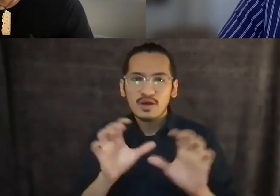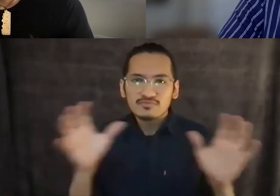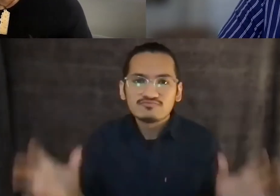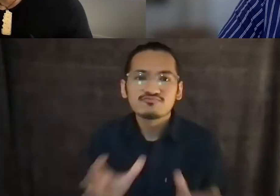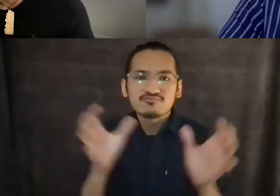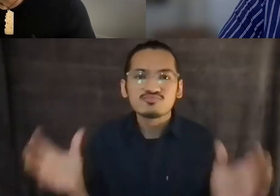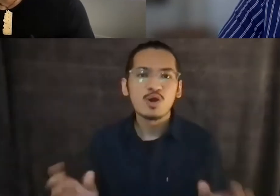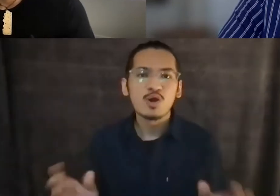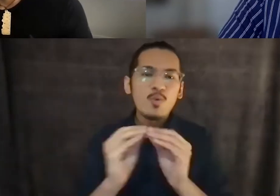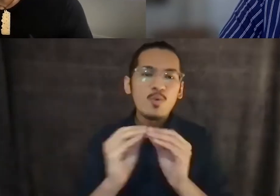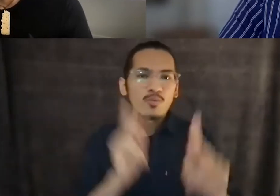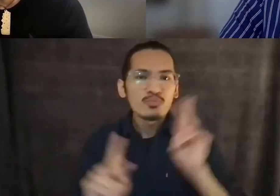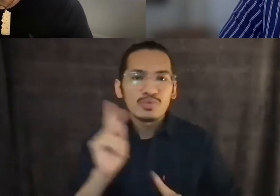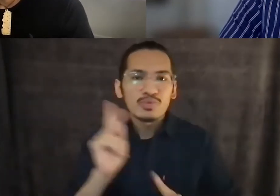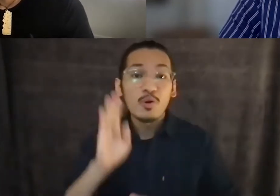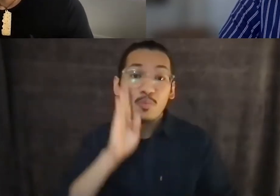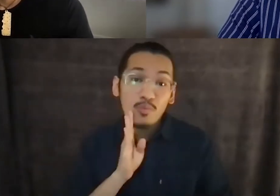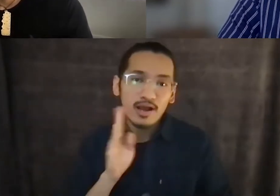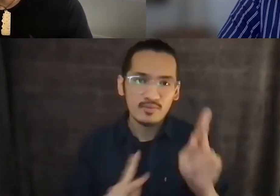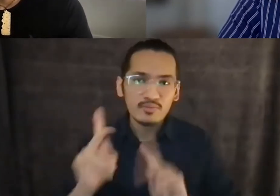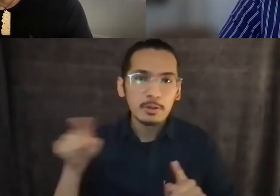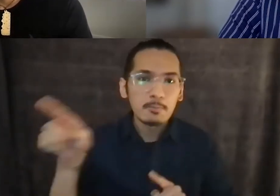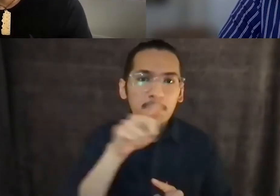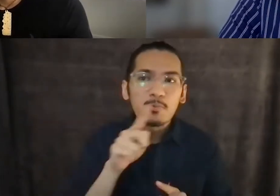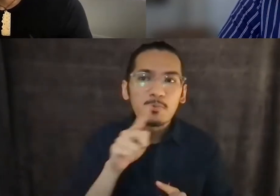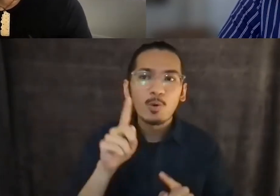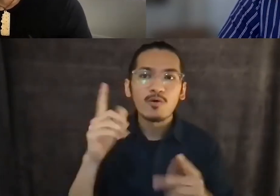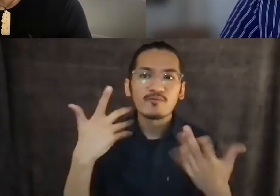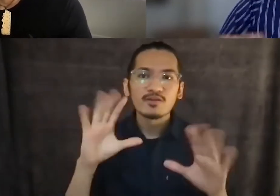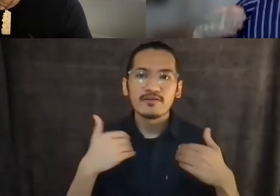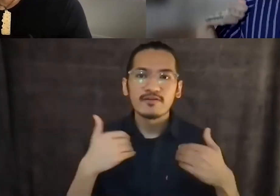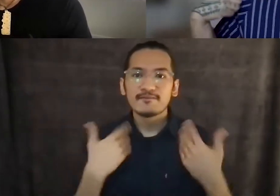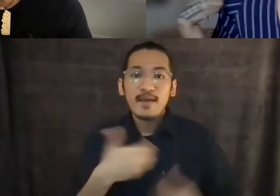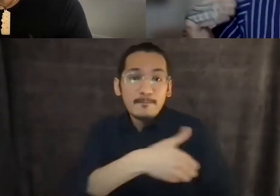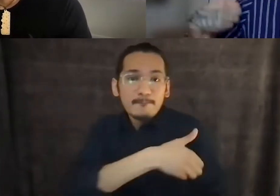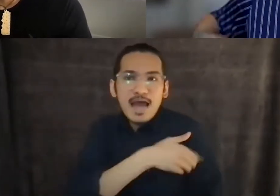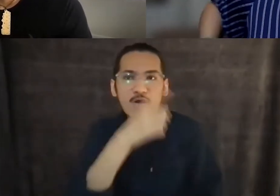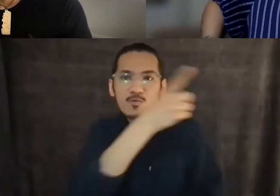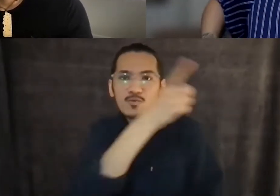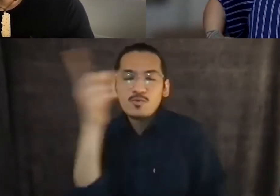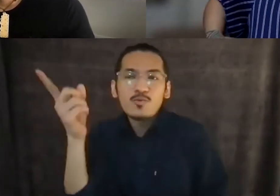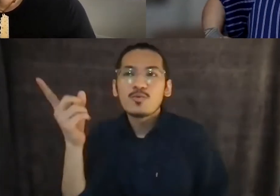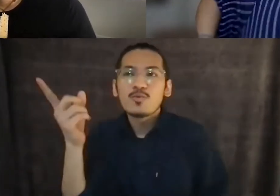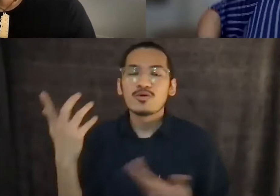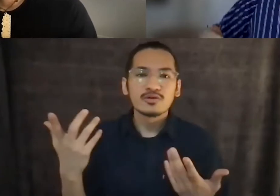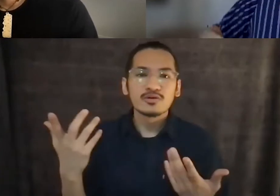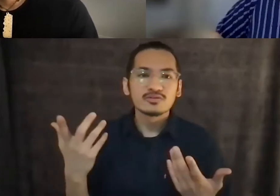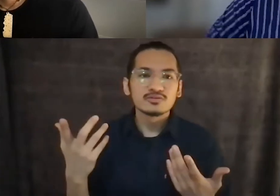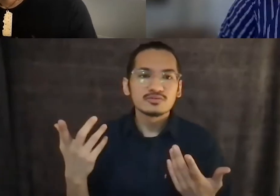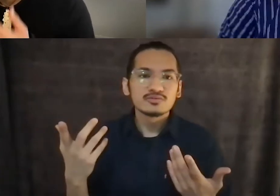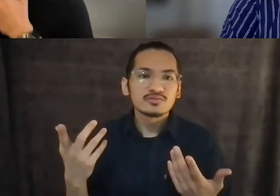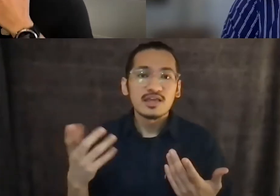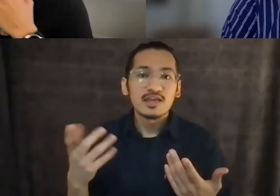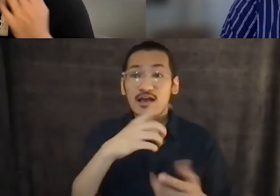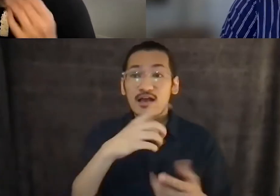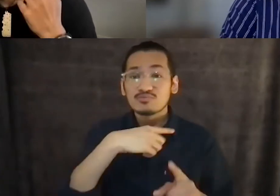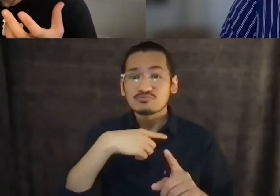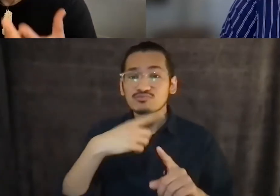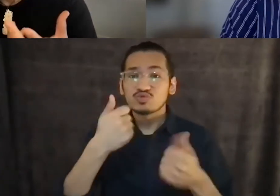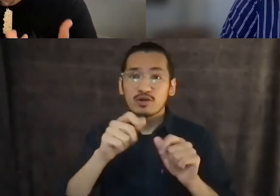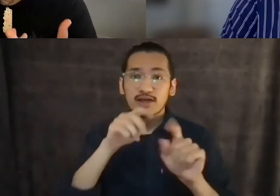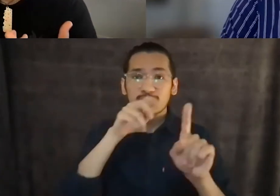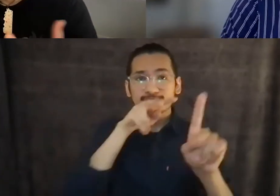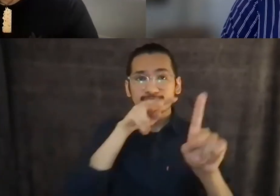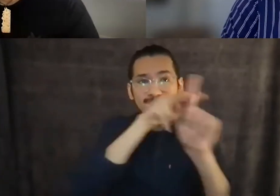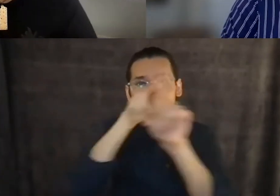like us, holding positions of power in ways that disempower others, that cause harm to others. And what Allah